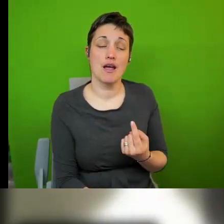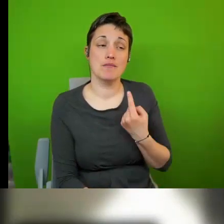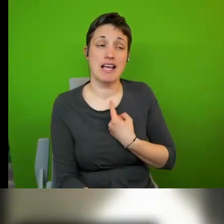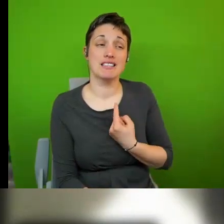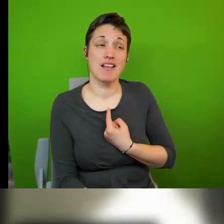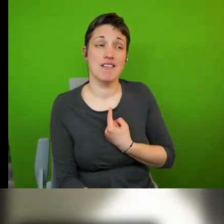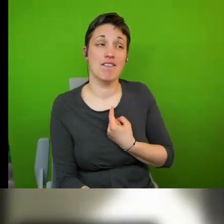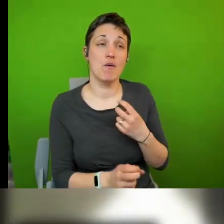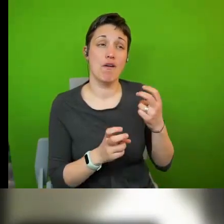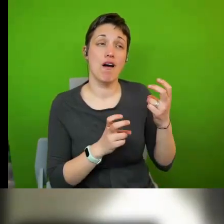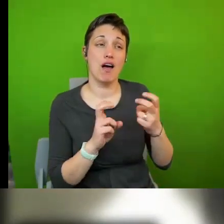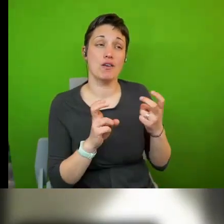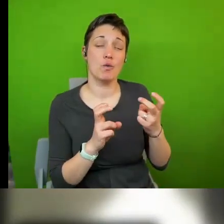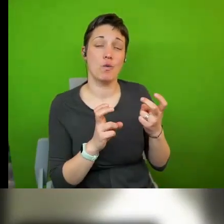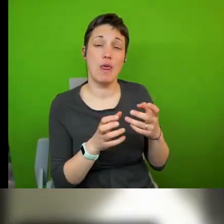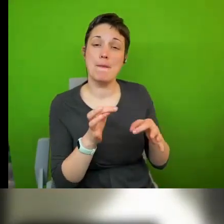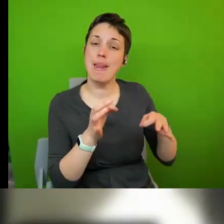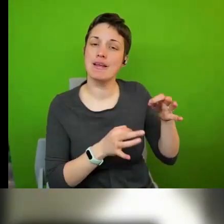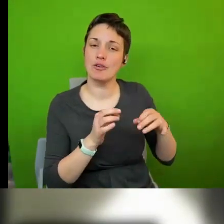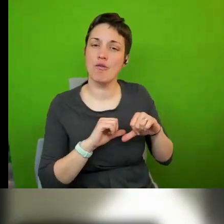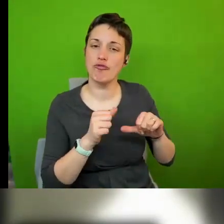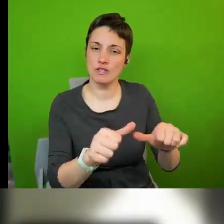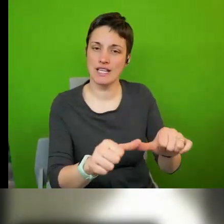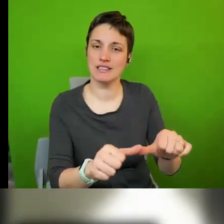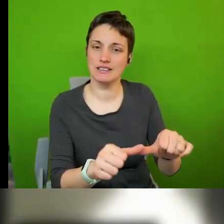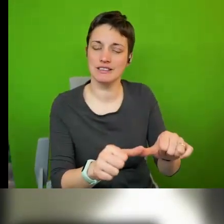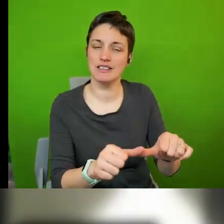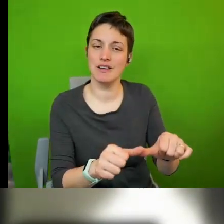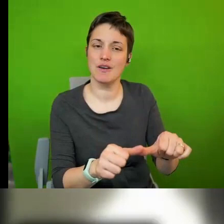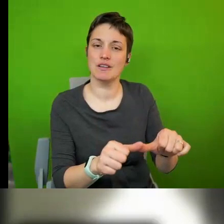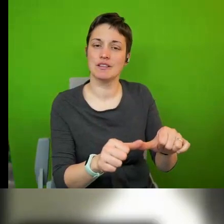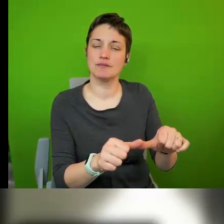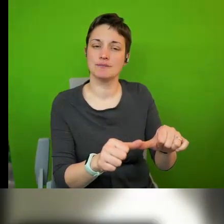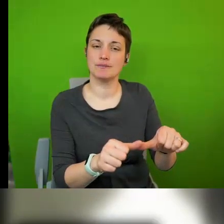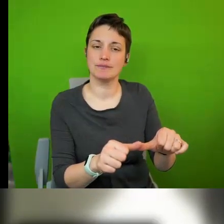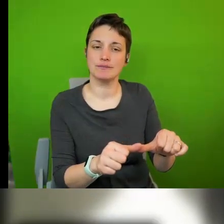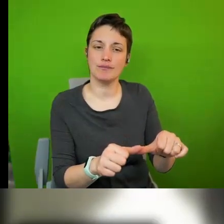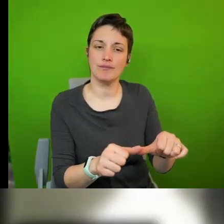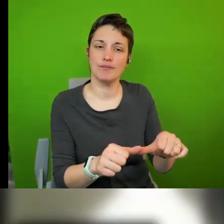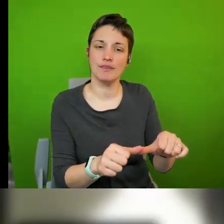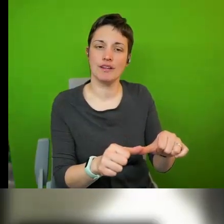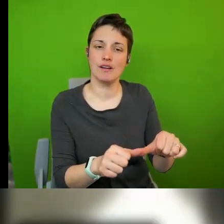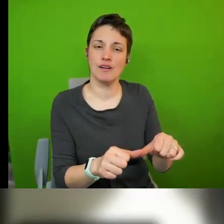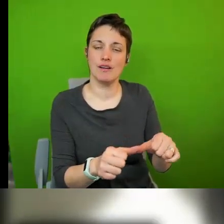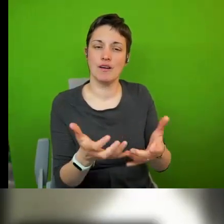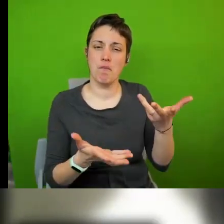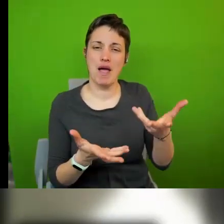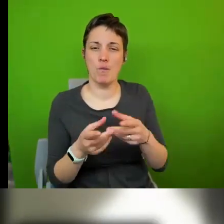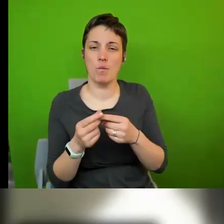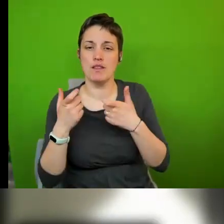of accountability than processes of accountability which are mirrored along the lines of judicial other